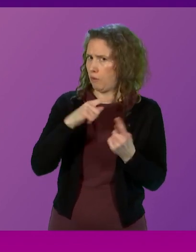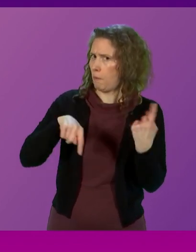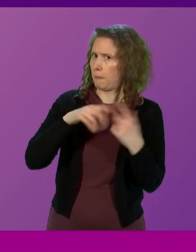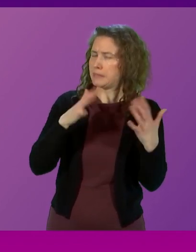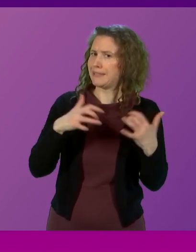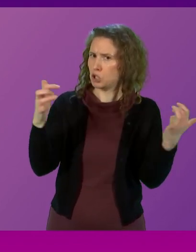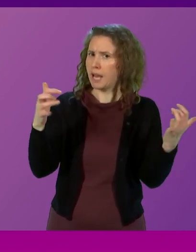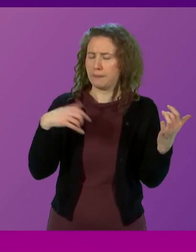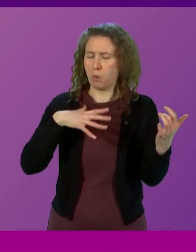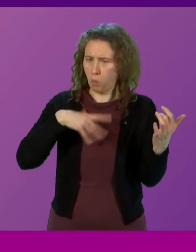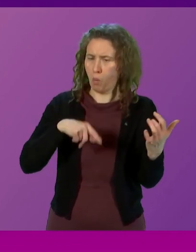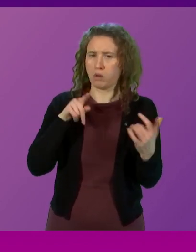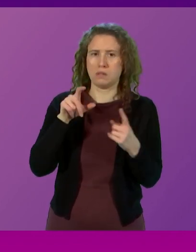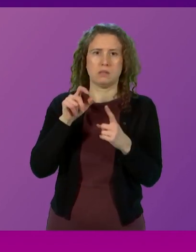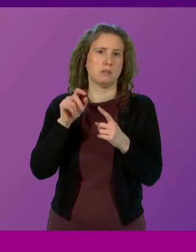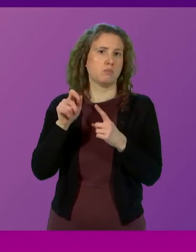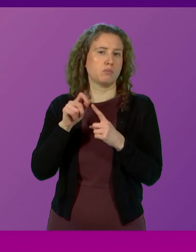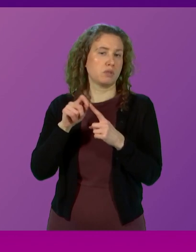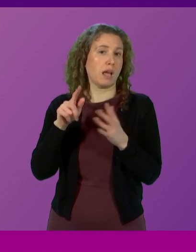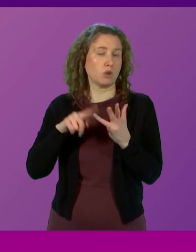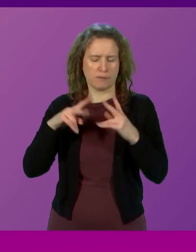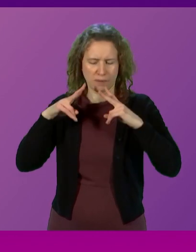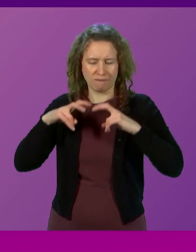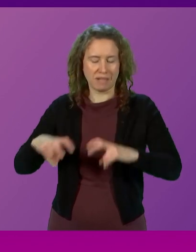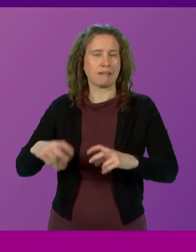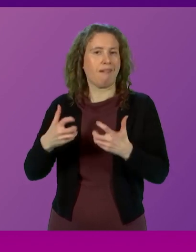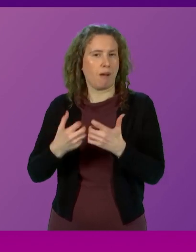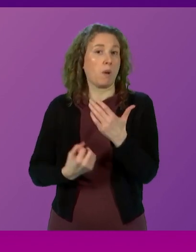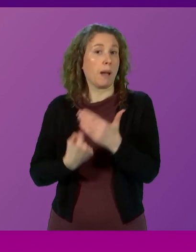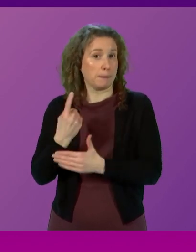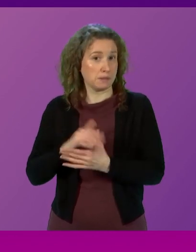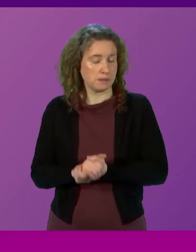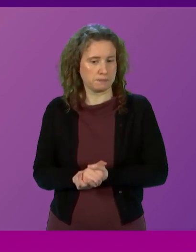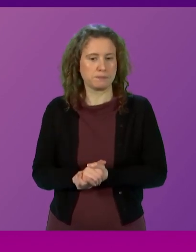who will want you to fully investigate why this was allowed to happen.